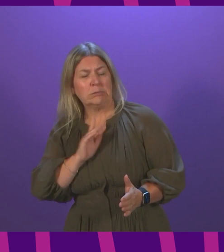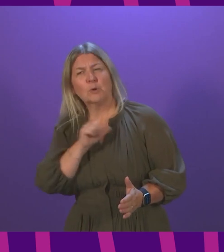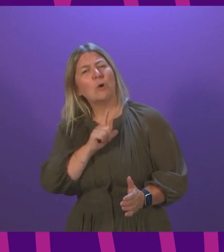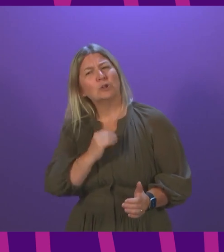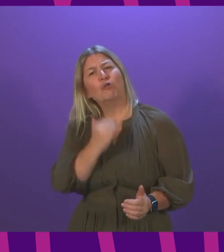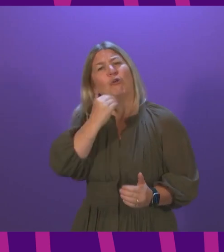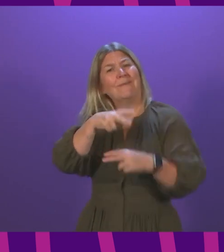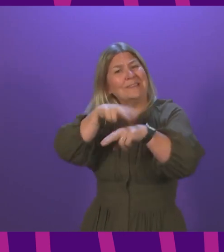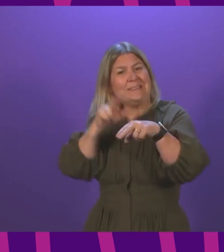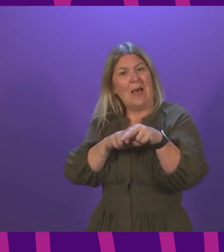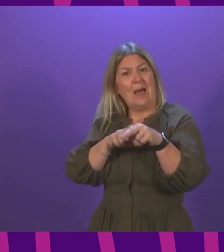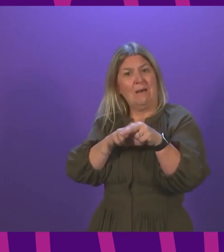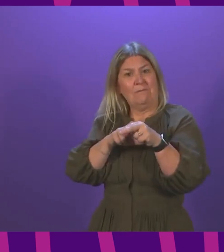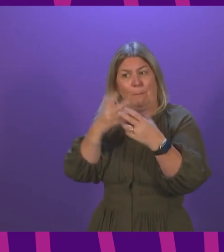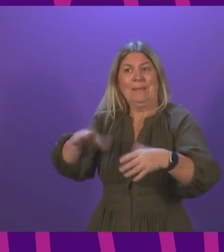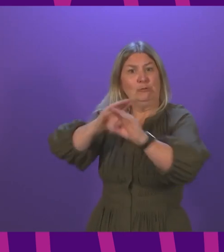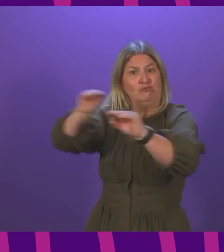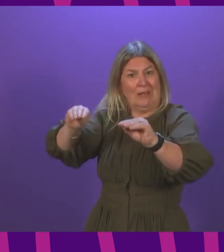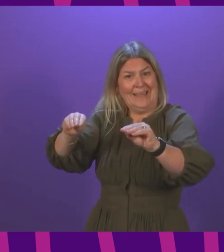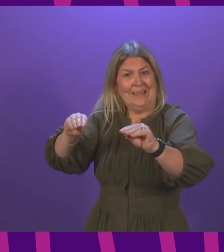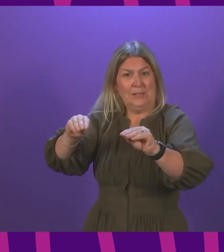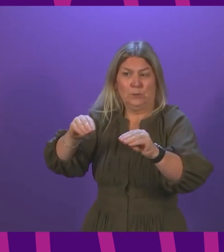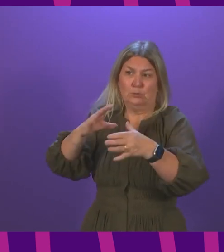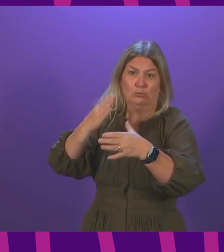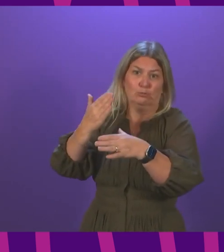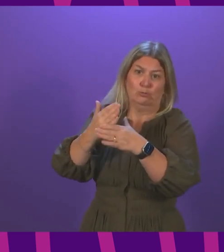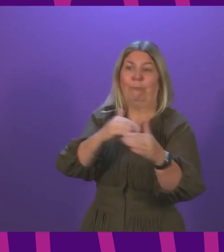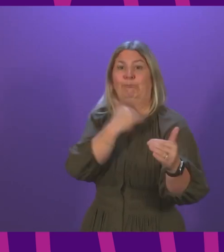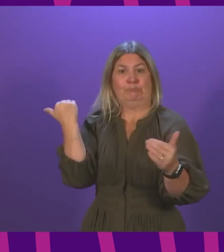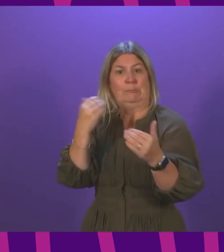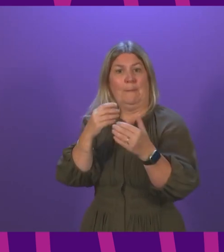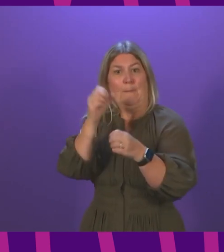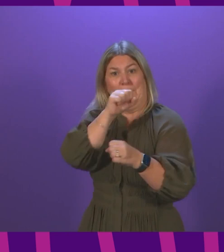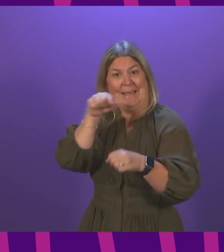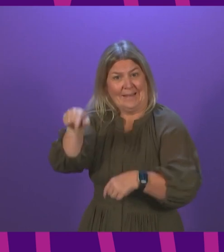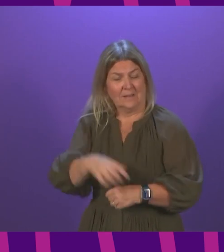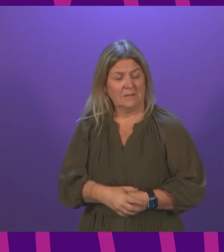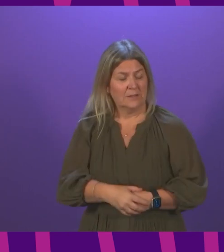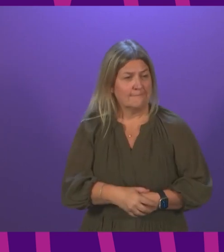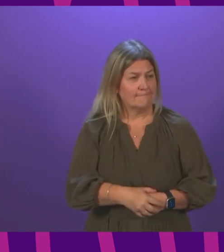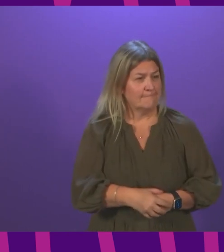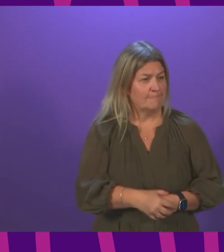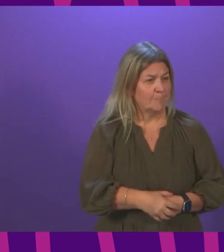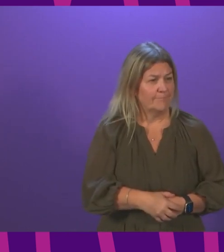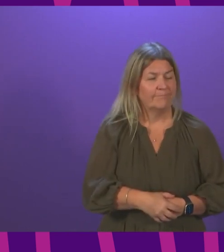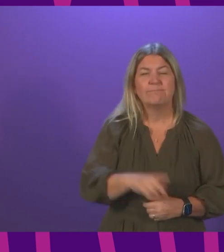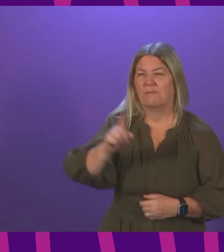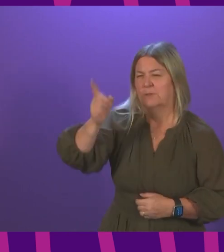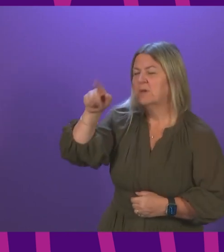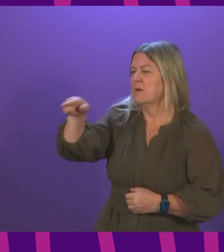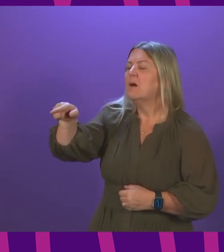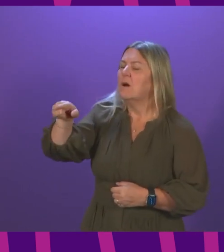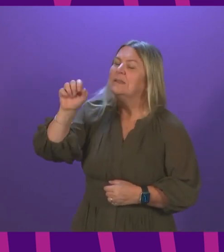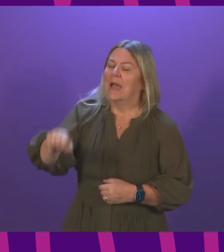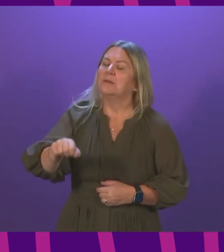trained workforce? The Minister. Yes, I do. I do think it was deeply regrettable that the Prime Minister treated the very